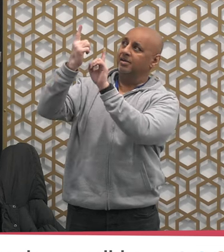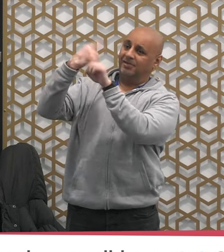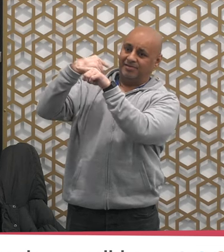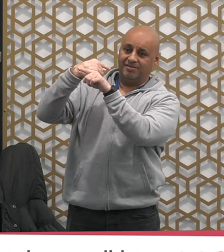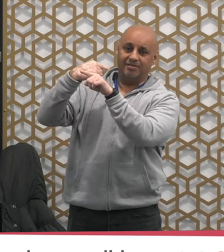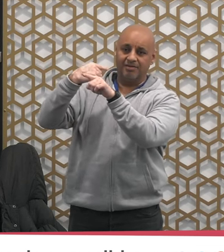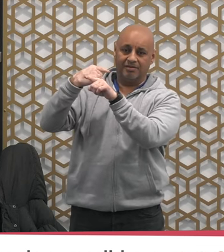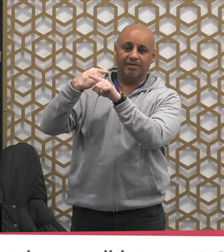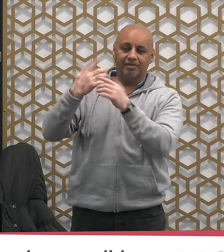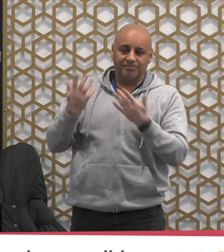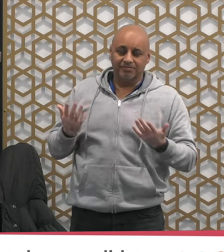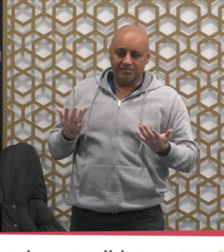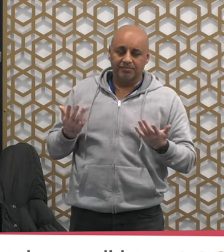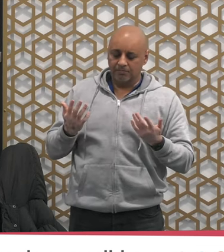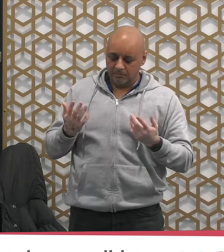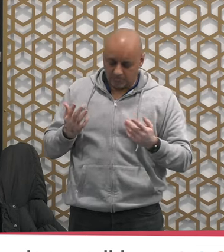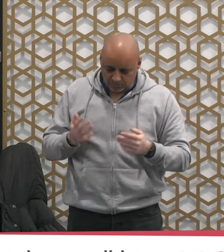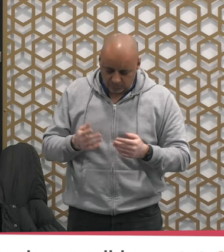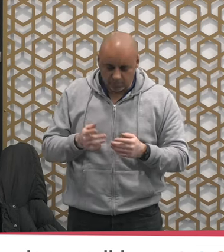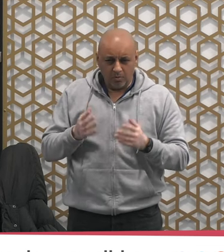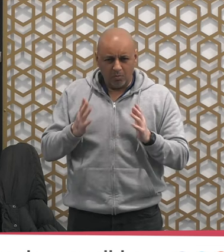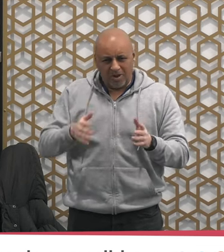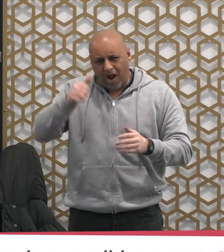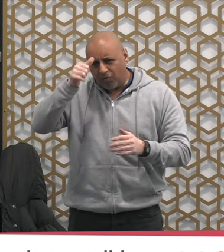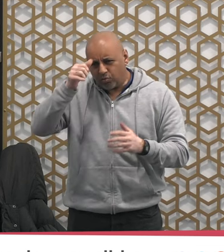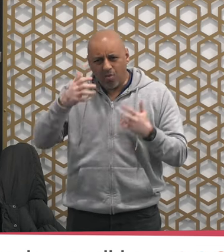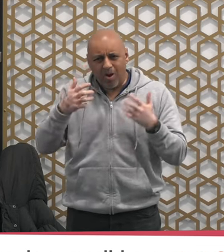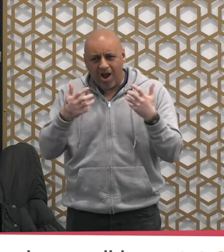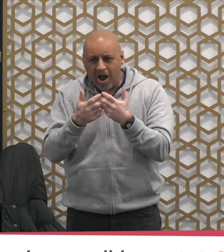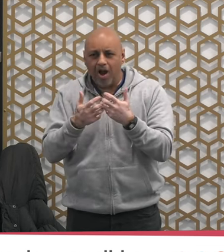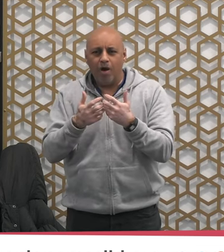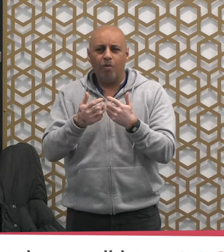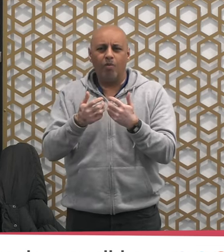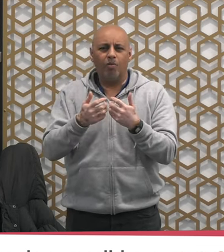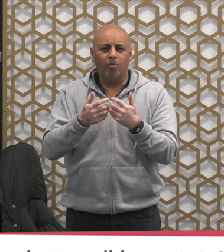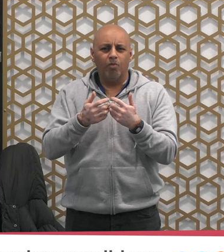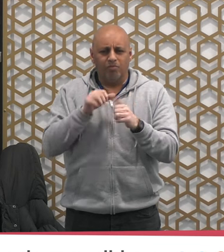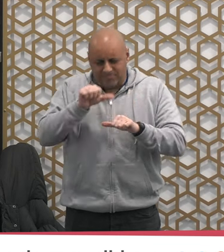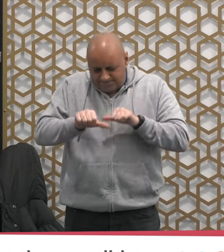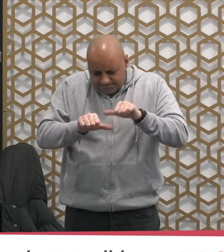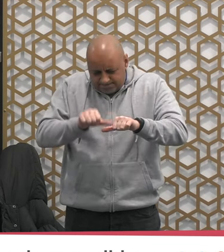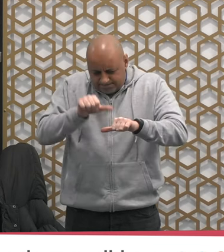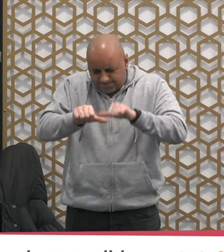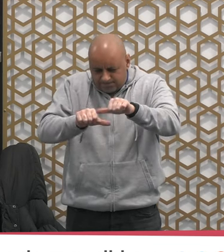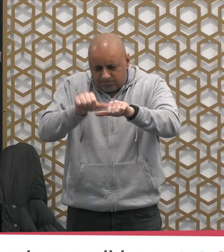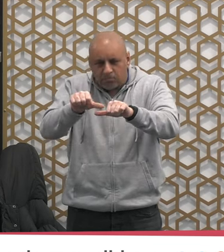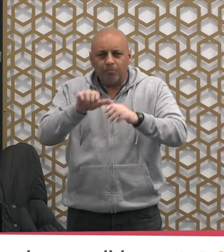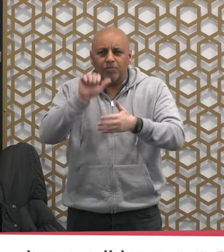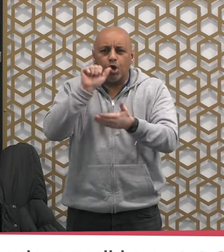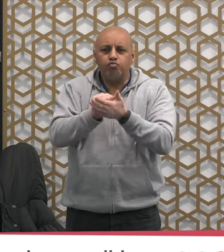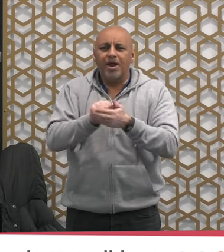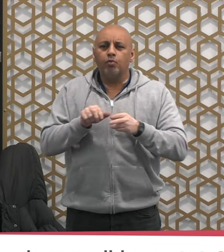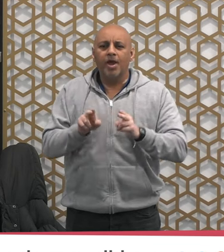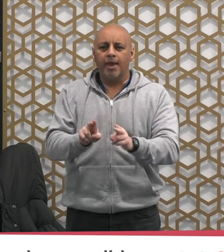know and understand the etiquettes of dua and to learn the du'as that Rasul Allah